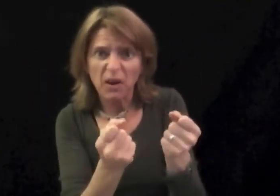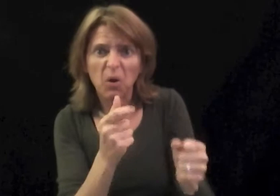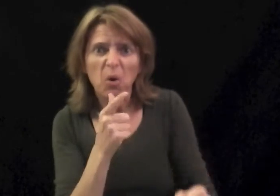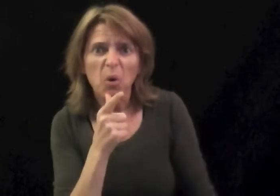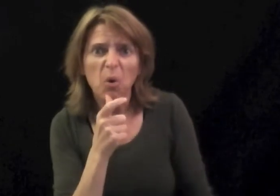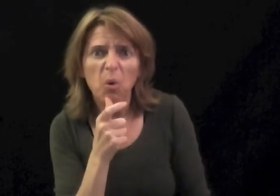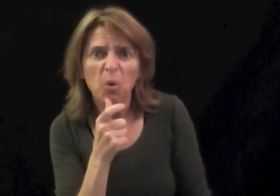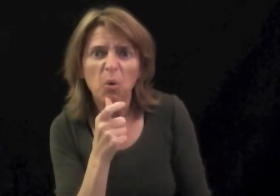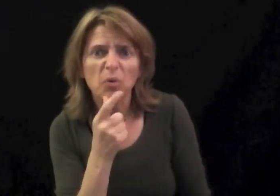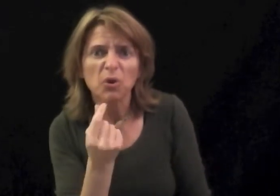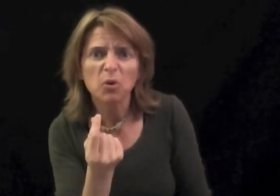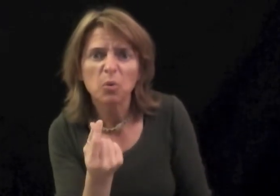WHO DO.